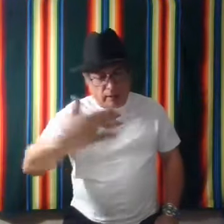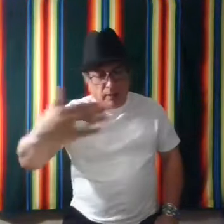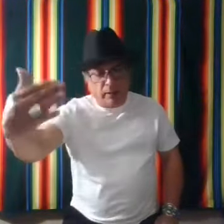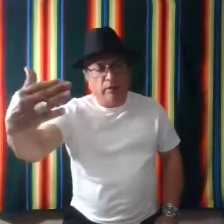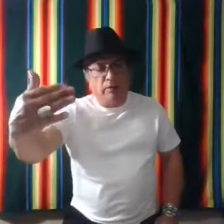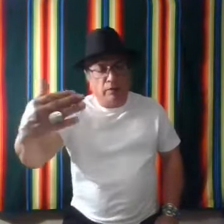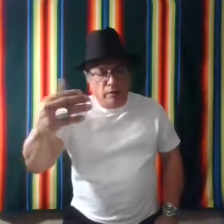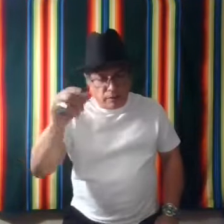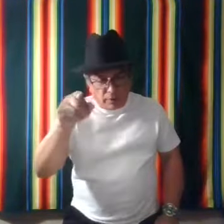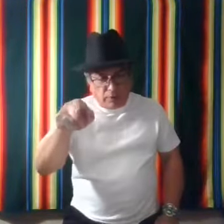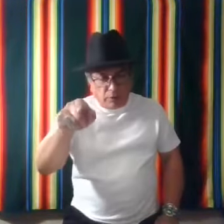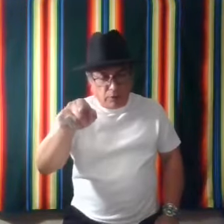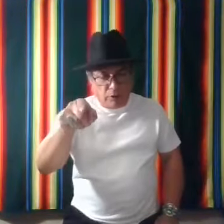Love. You.